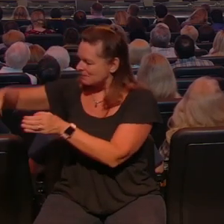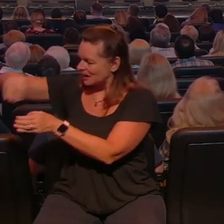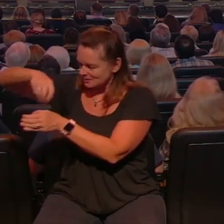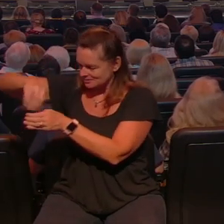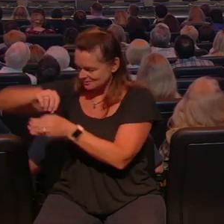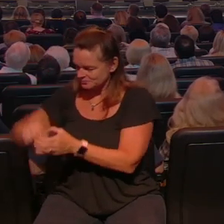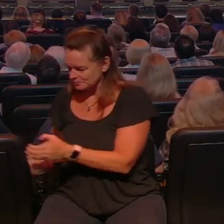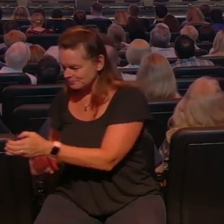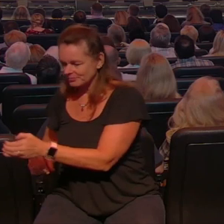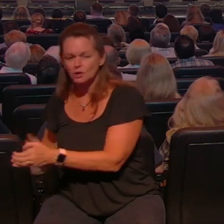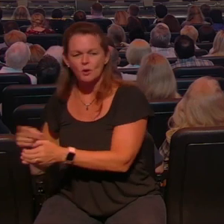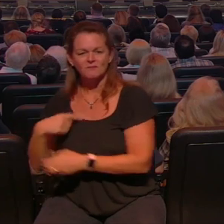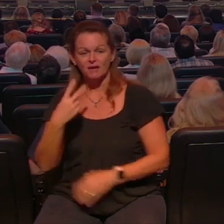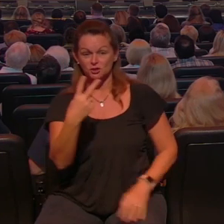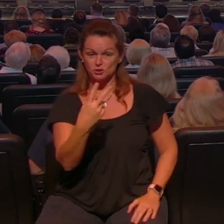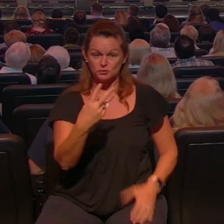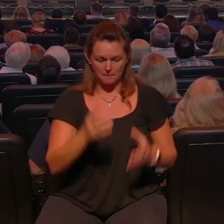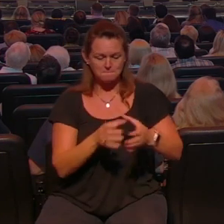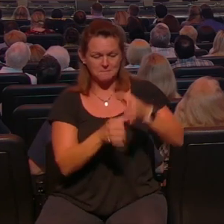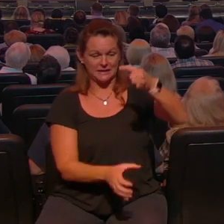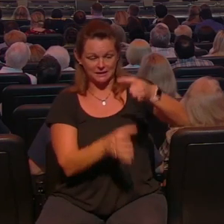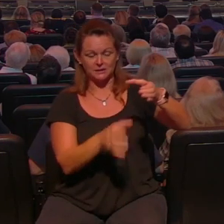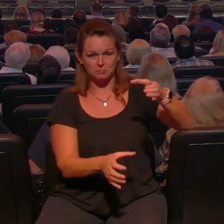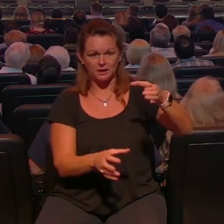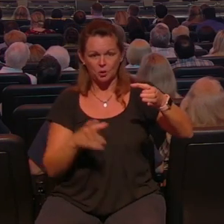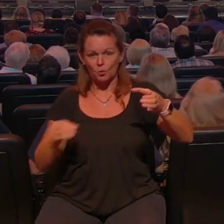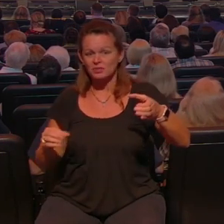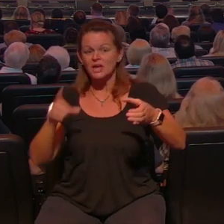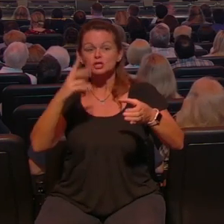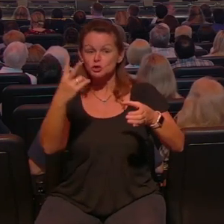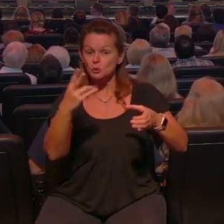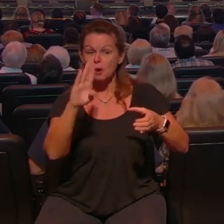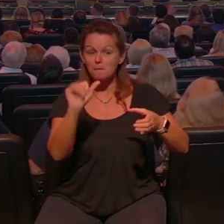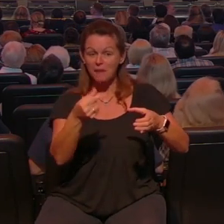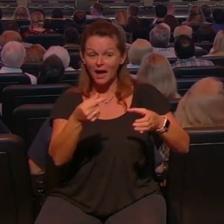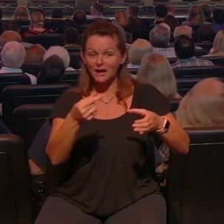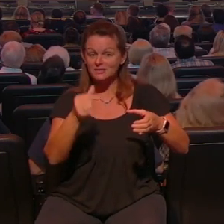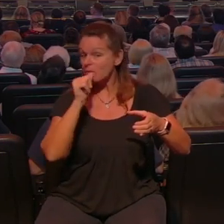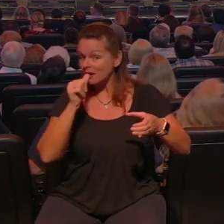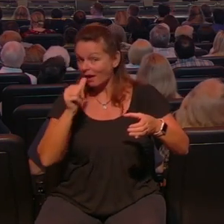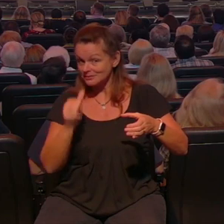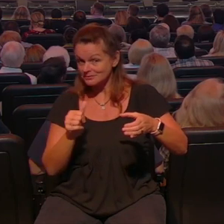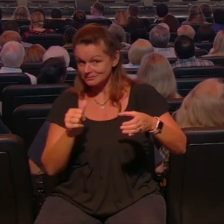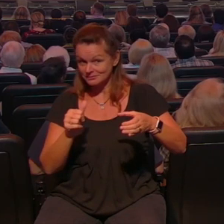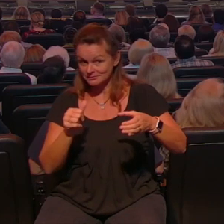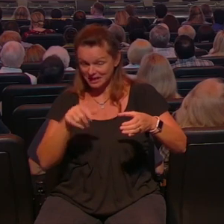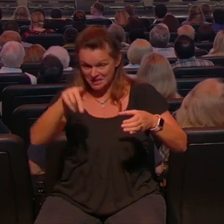yeah you have to get two bags of peanuts by by the way to make it through the whole Dr. Pepper so anyway so I had two bags of peanuts my Dr. Pepper and so I stopped by the counter